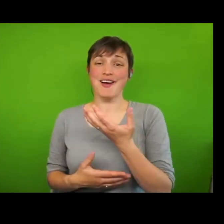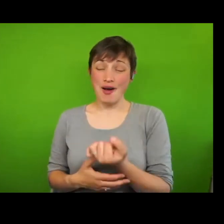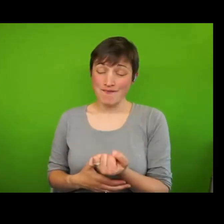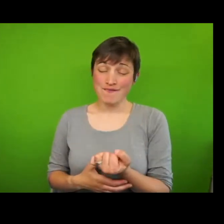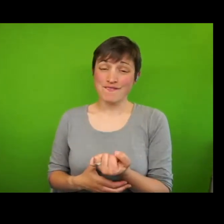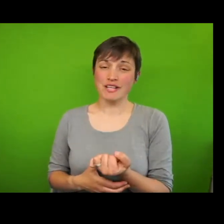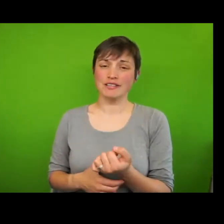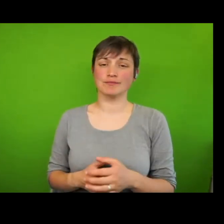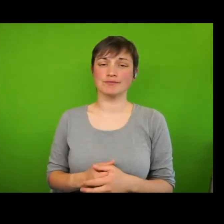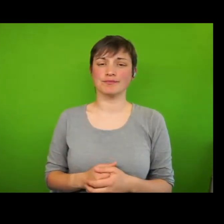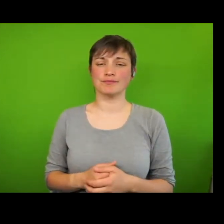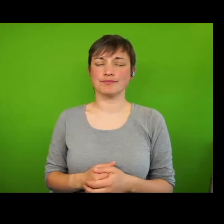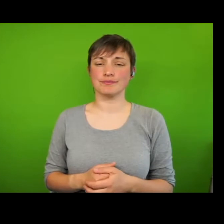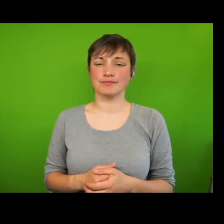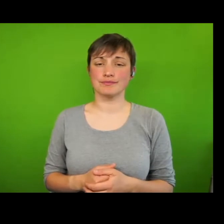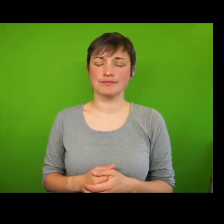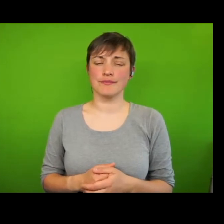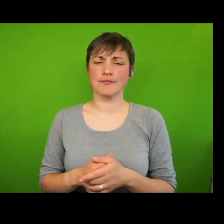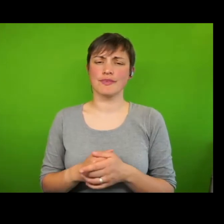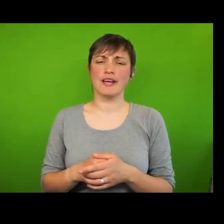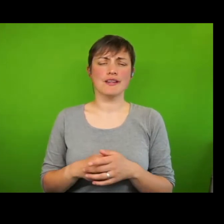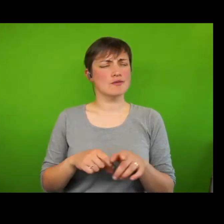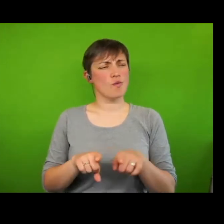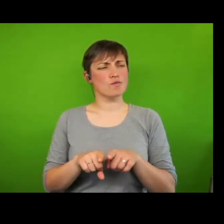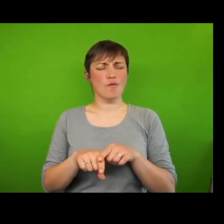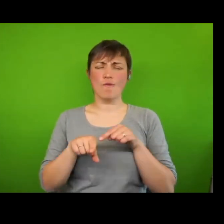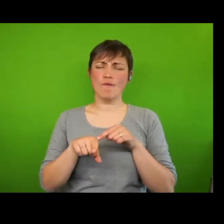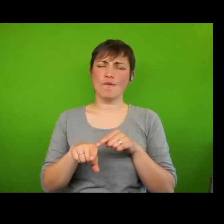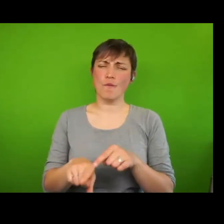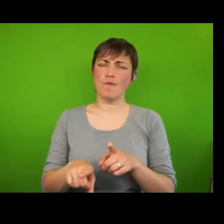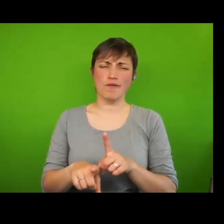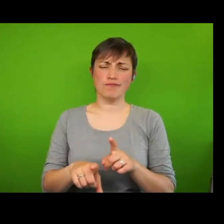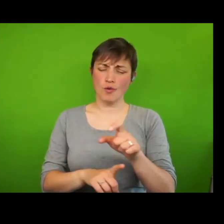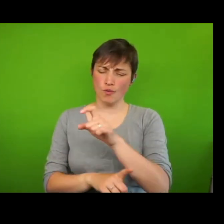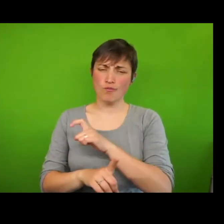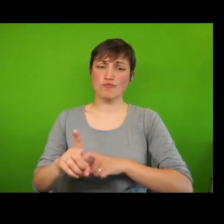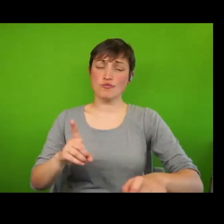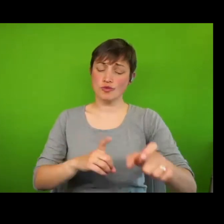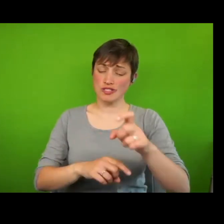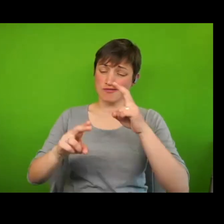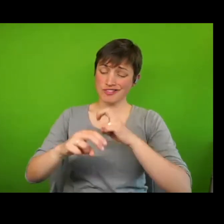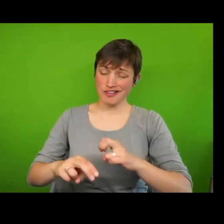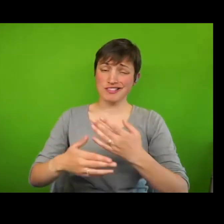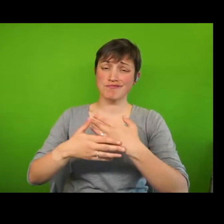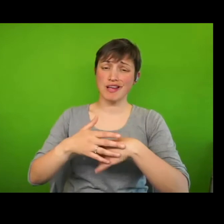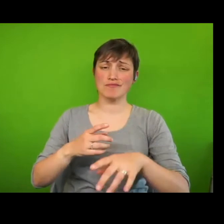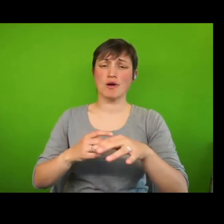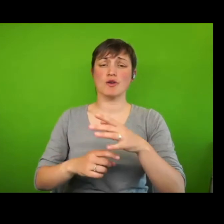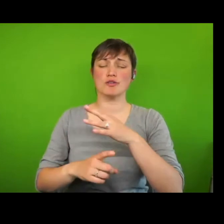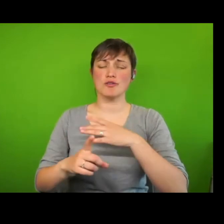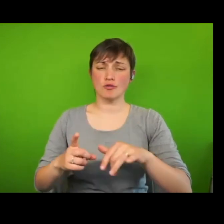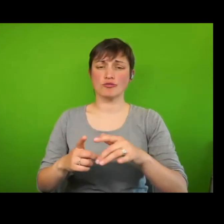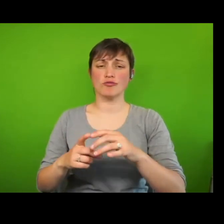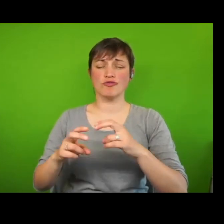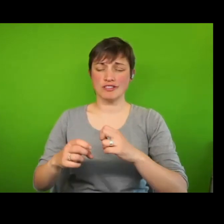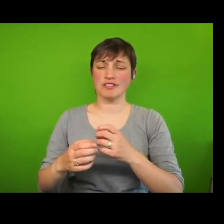implications too for human rights organisations themselves. community researchers in the Social Rights Alliance have argued recently.